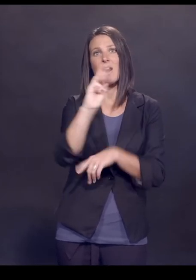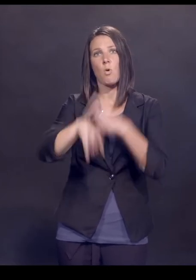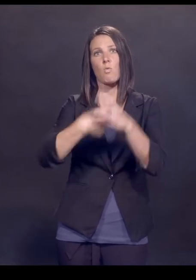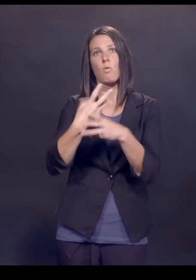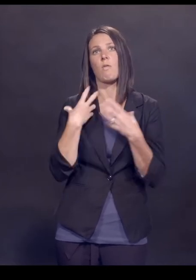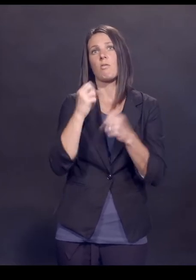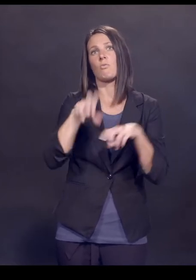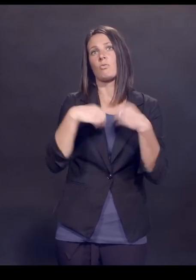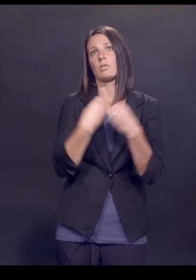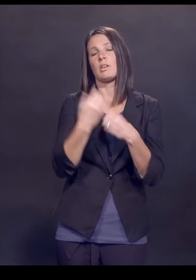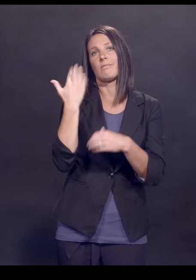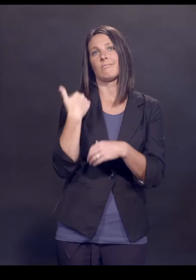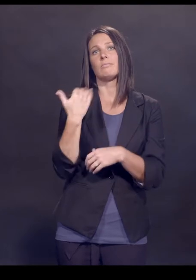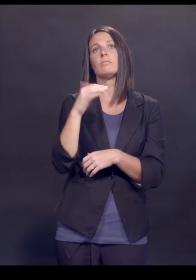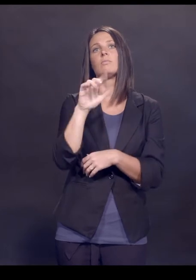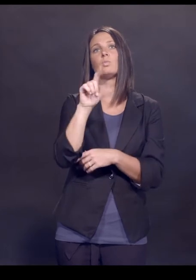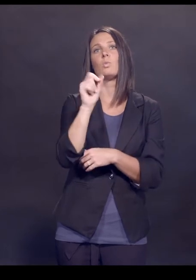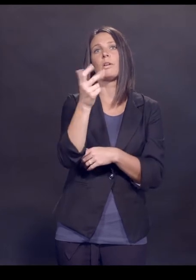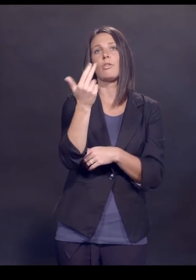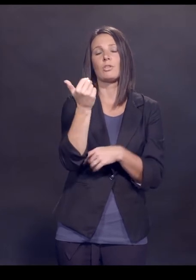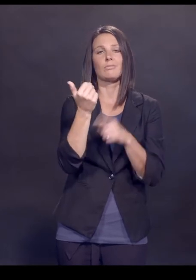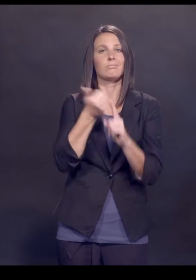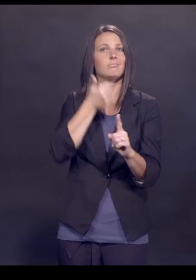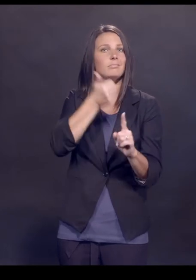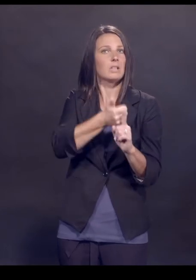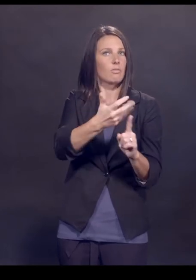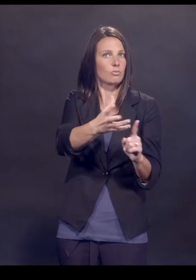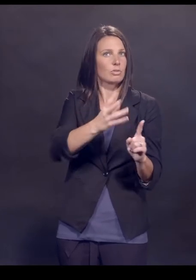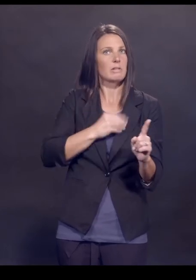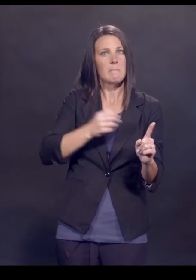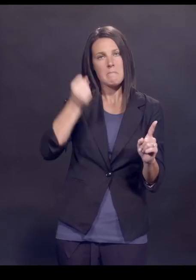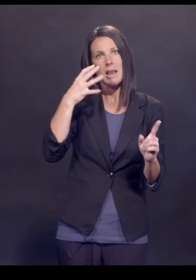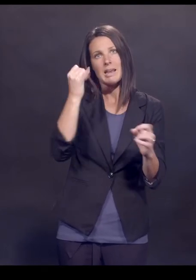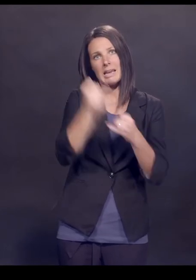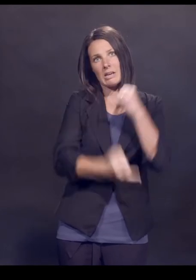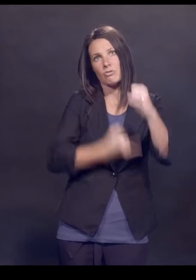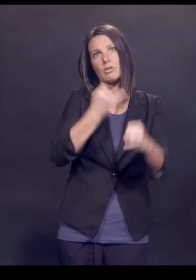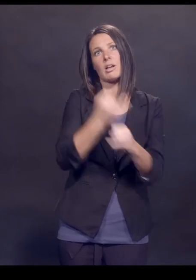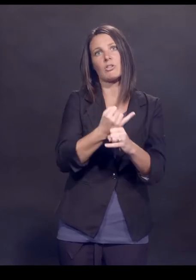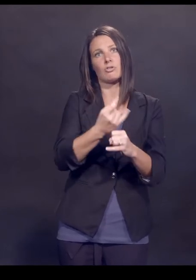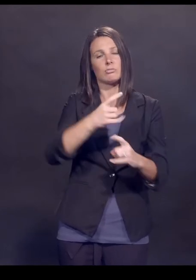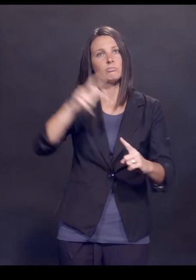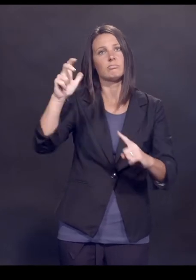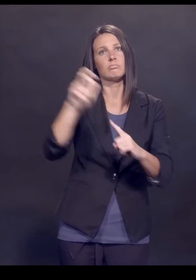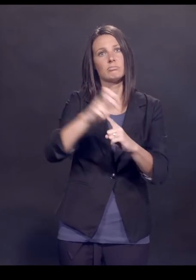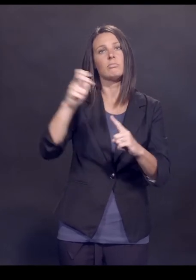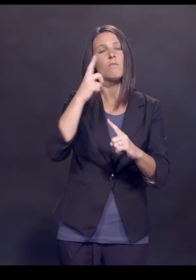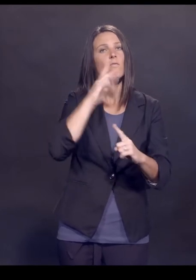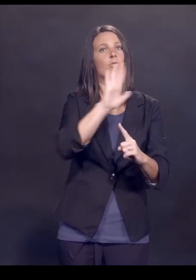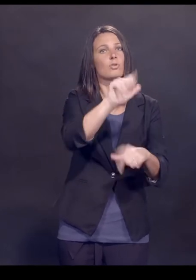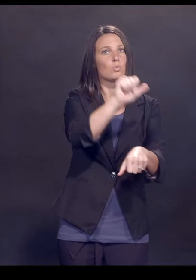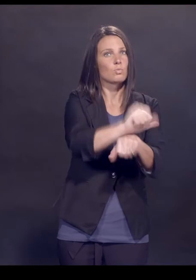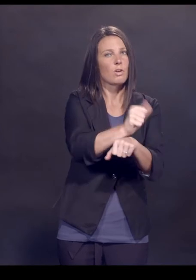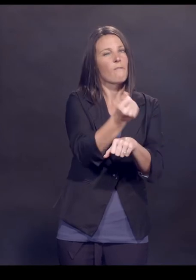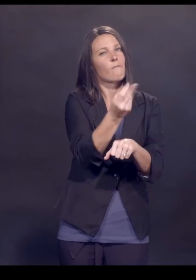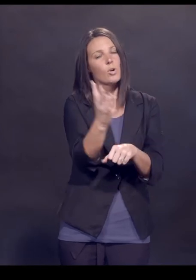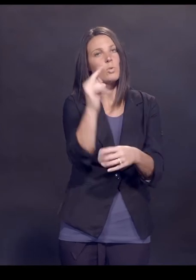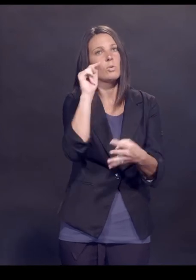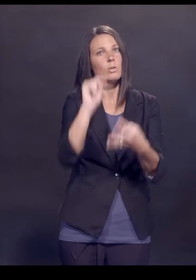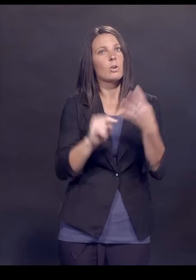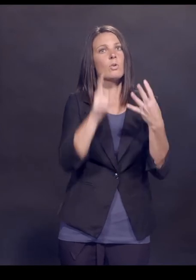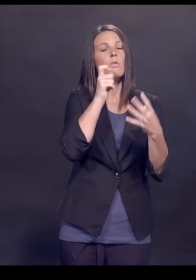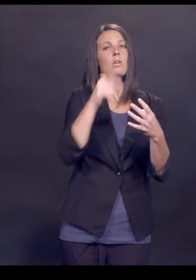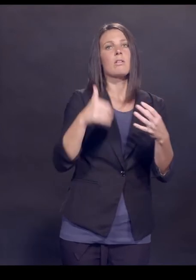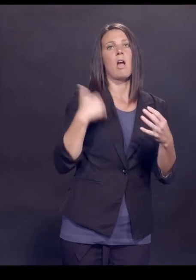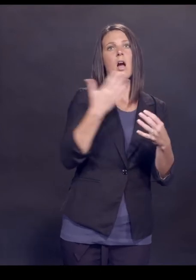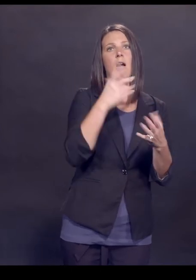2013. Dr. Offit has received many international accolades for his work. Just a few notable ones are the Young